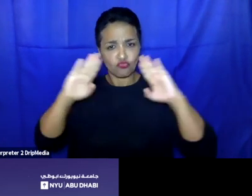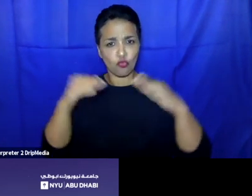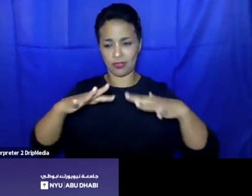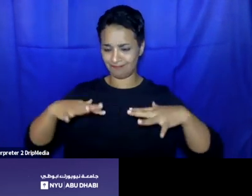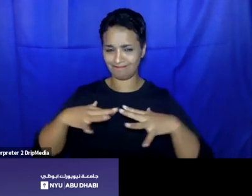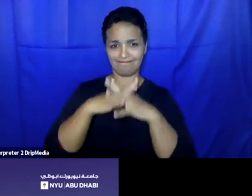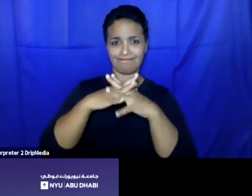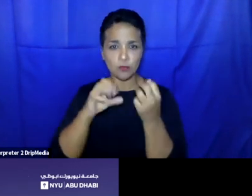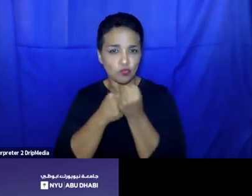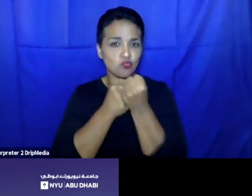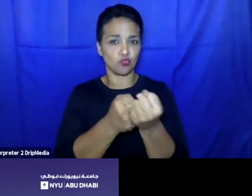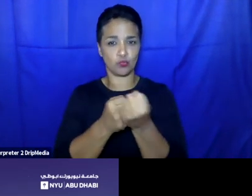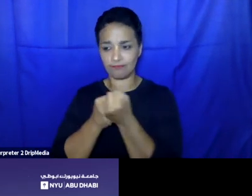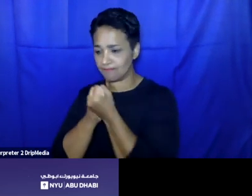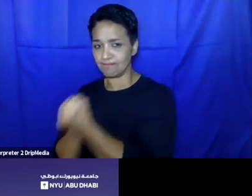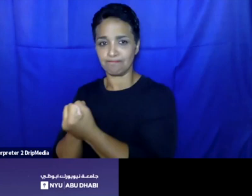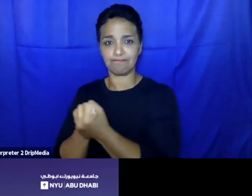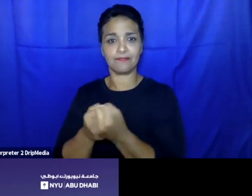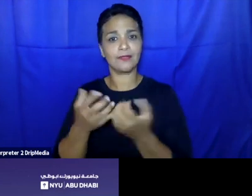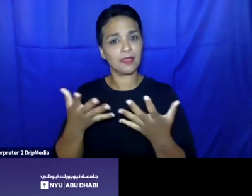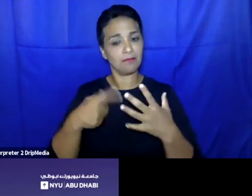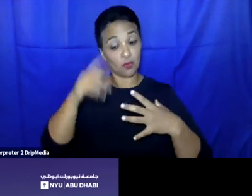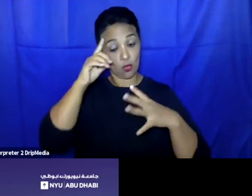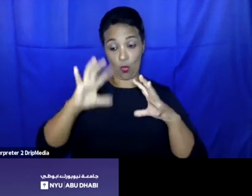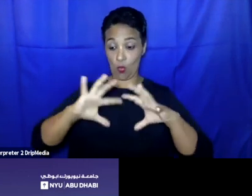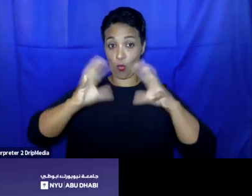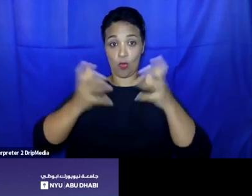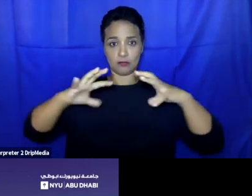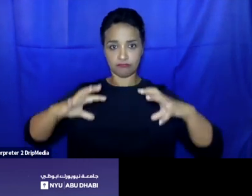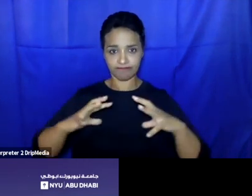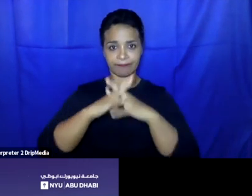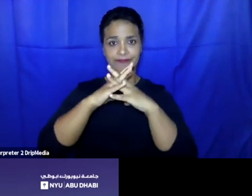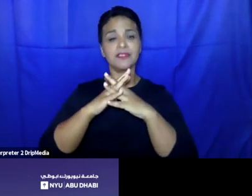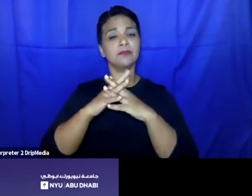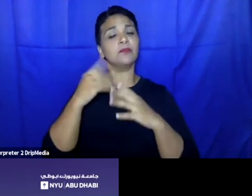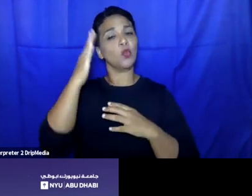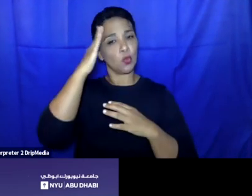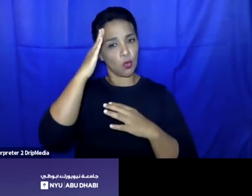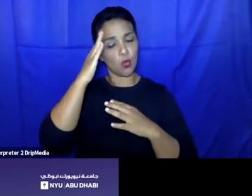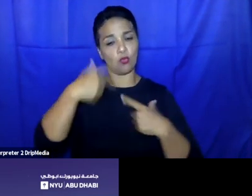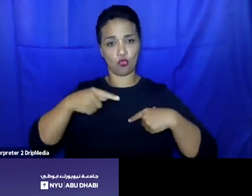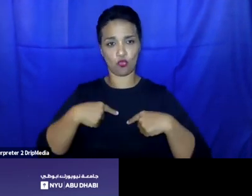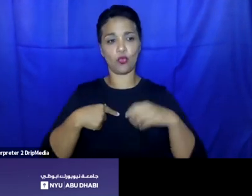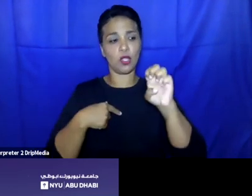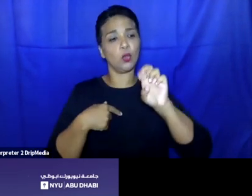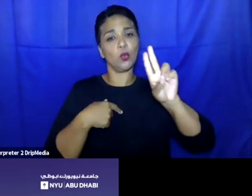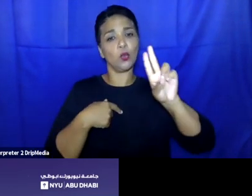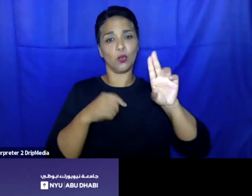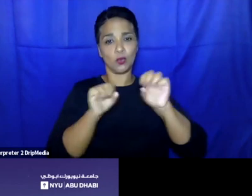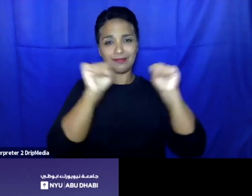Solidarity is at the core of the global combat, but it's also a key legal principle of the common European asylum system. So I would like to ask you,